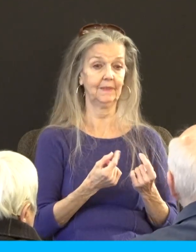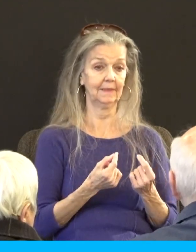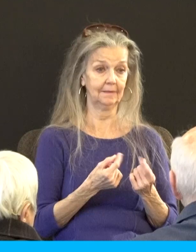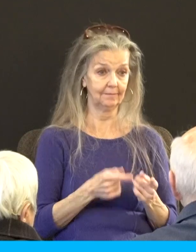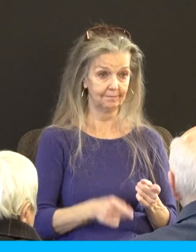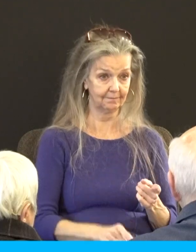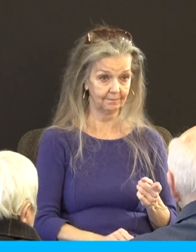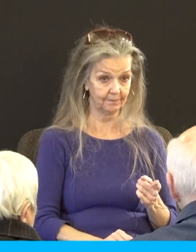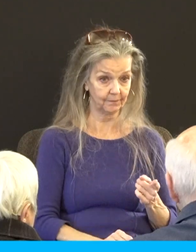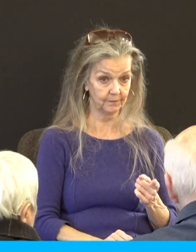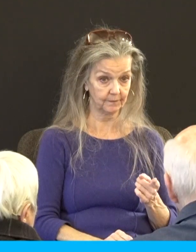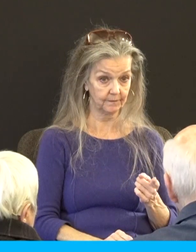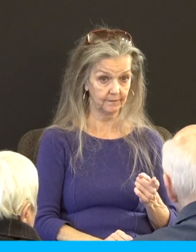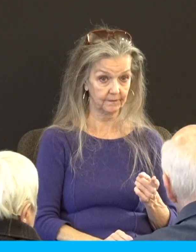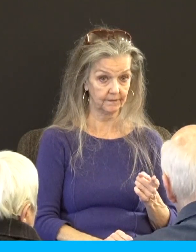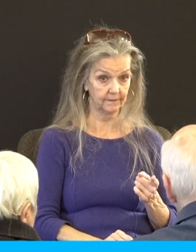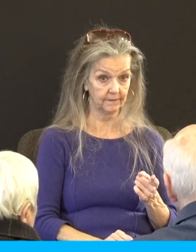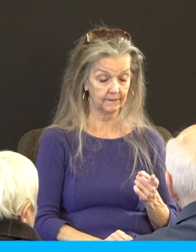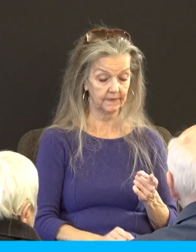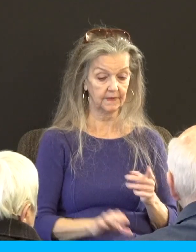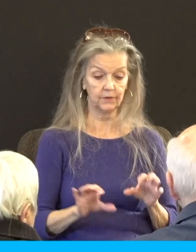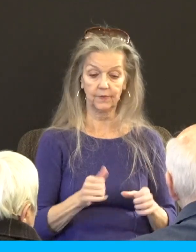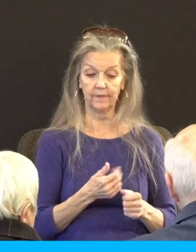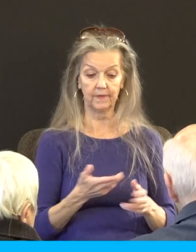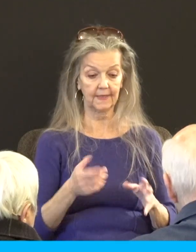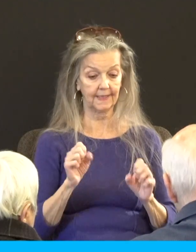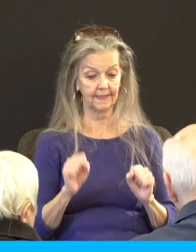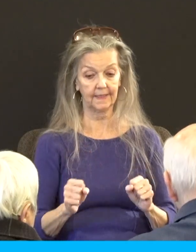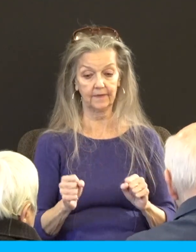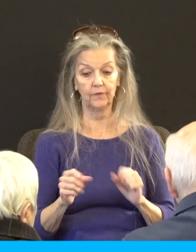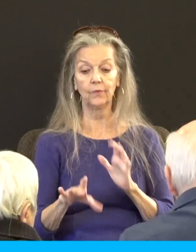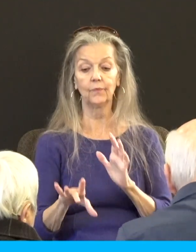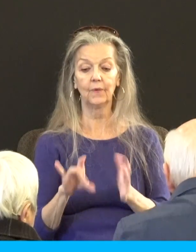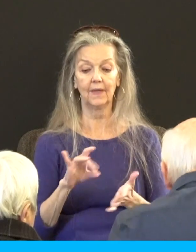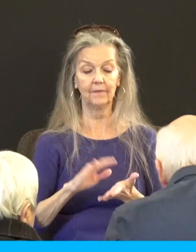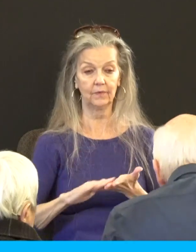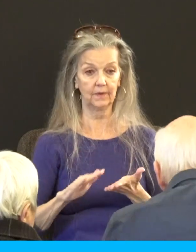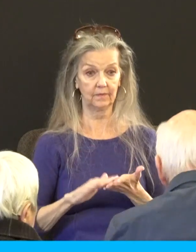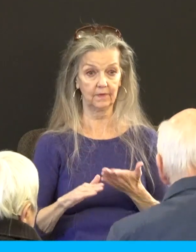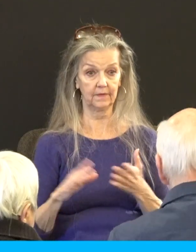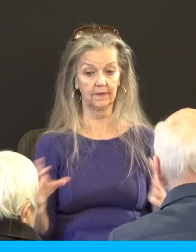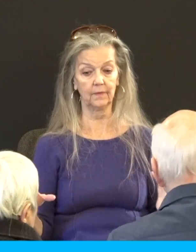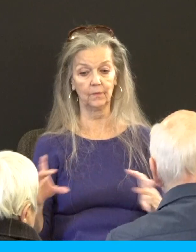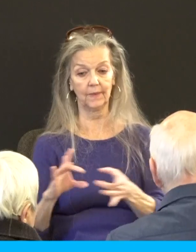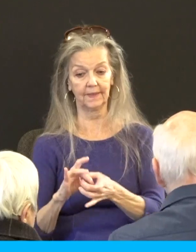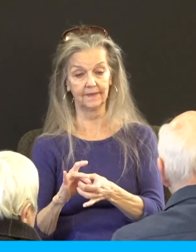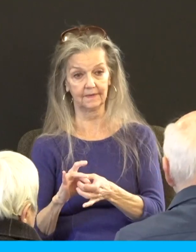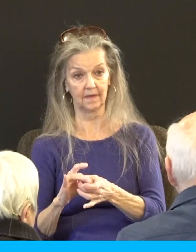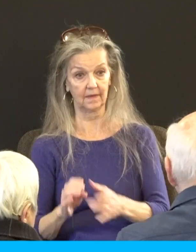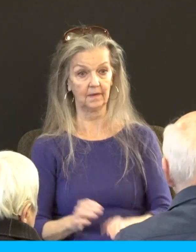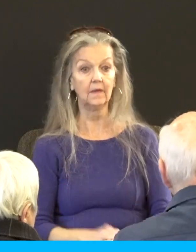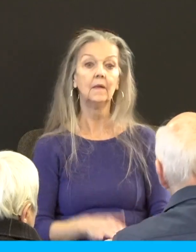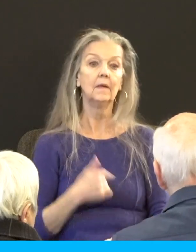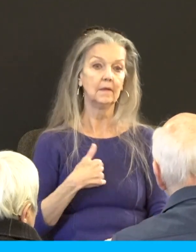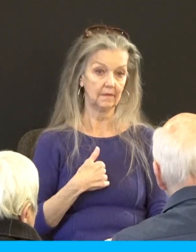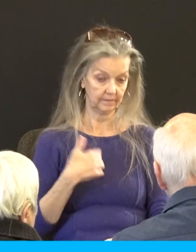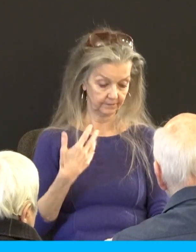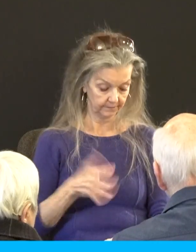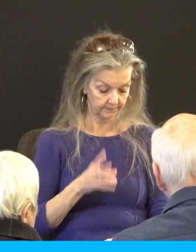and they pour everything they can into trying to find forgiveness and reconcile and I have seen marriages